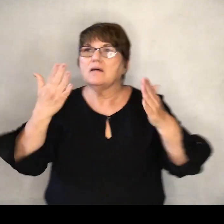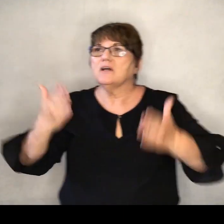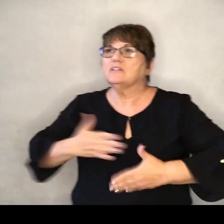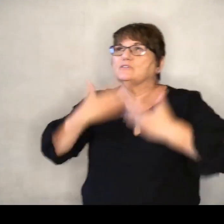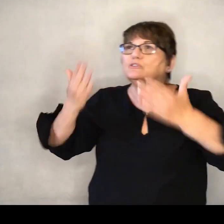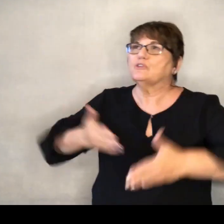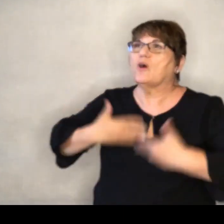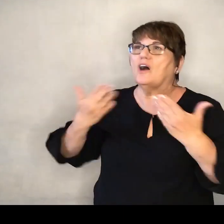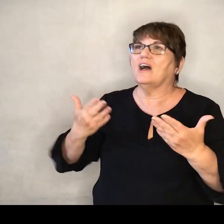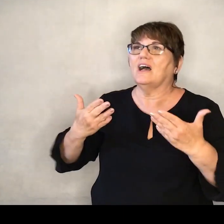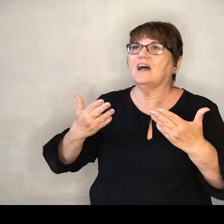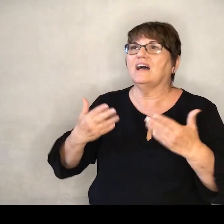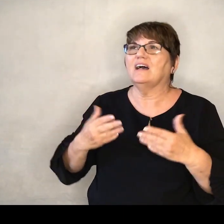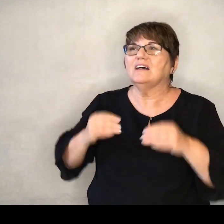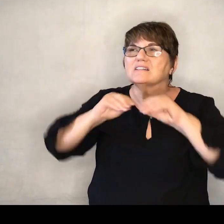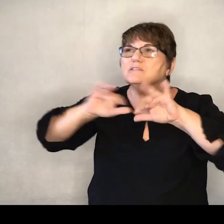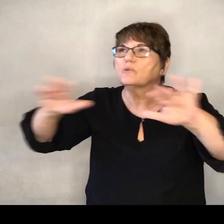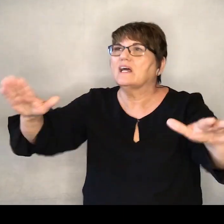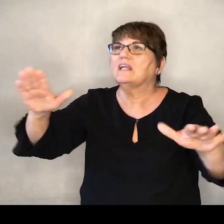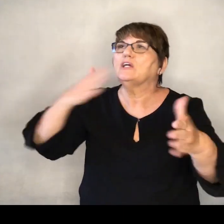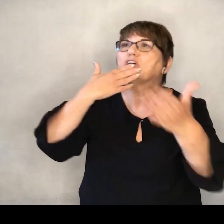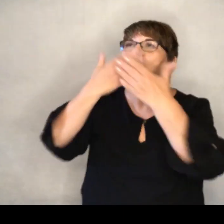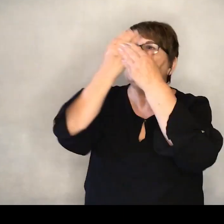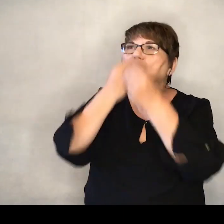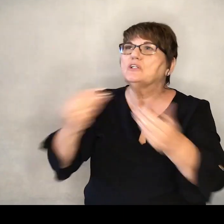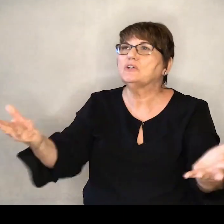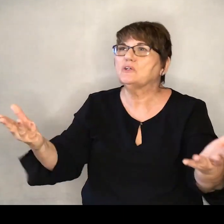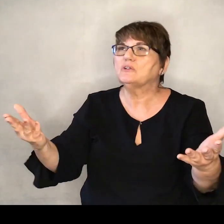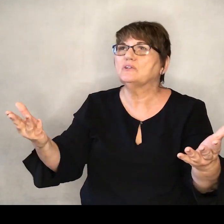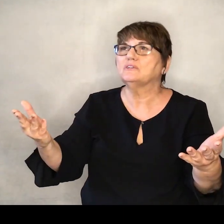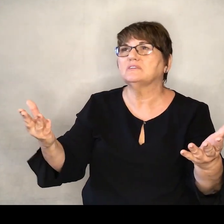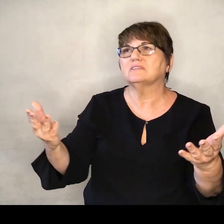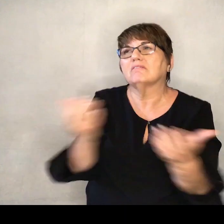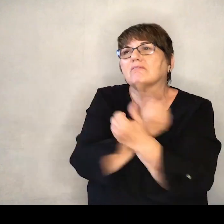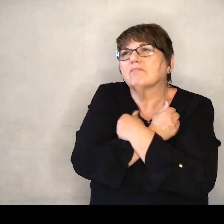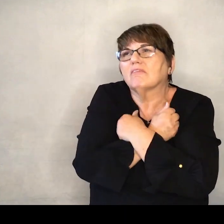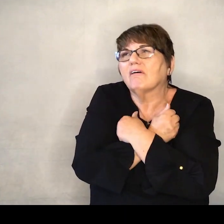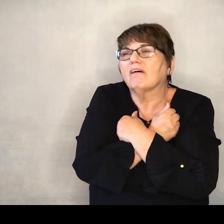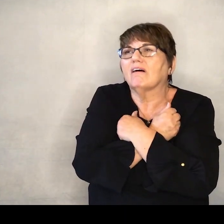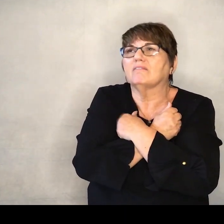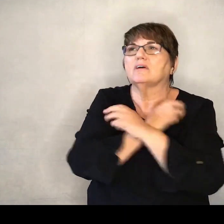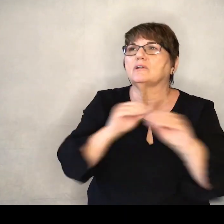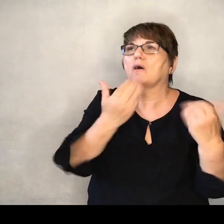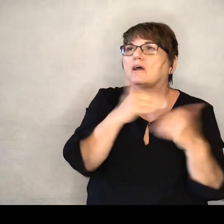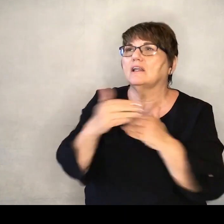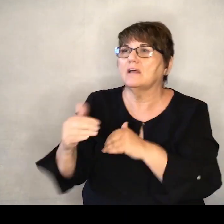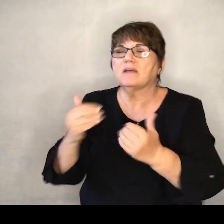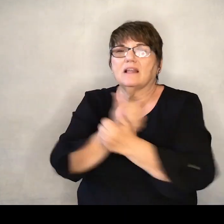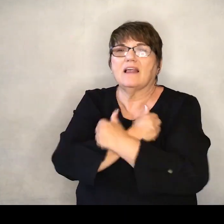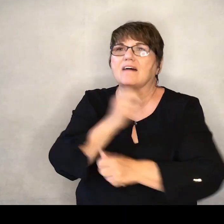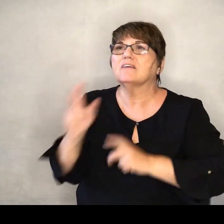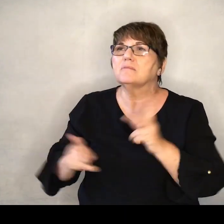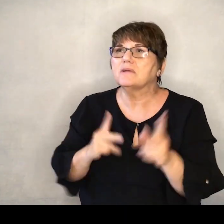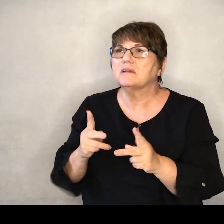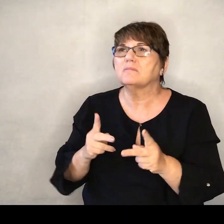spreading the good news. Unconditionally loving our communities. Welcoming all